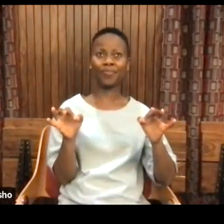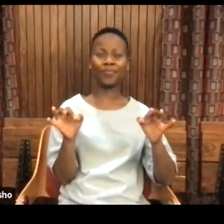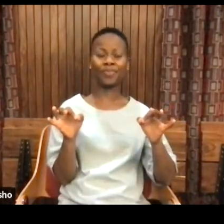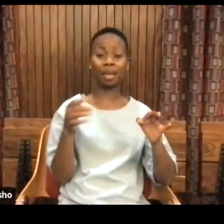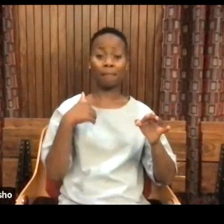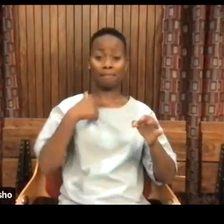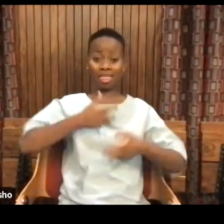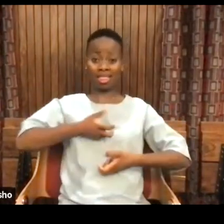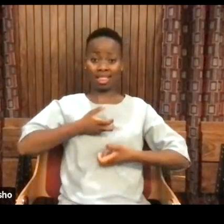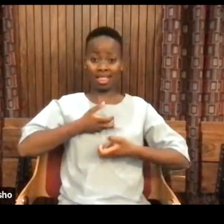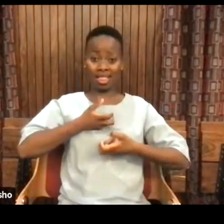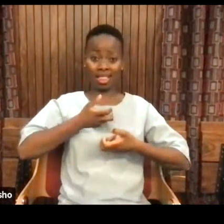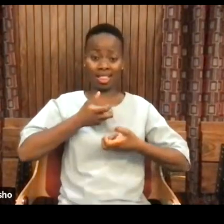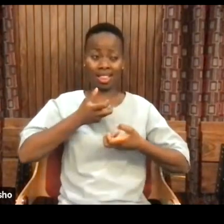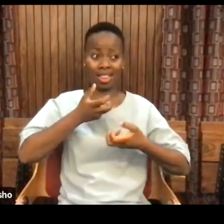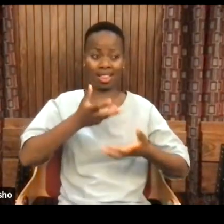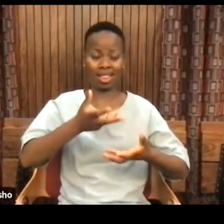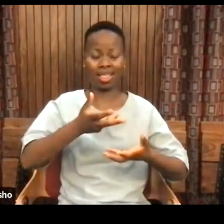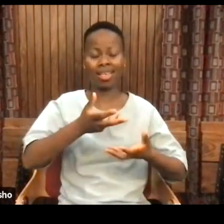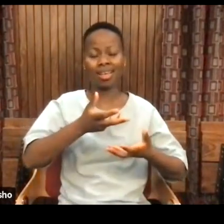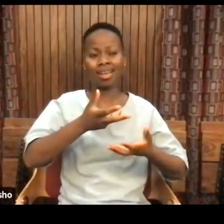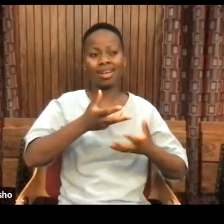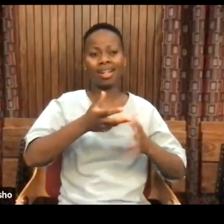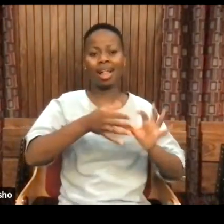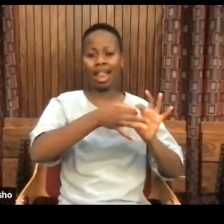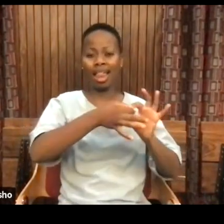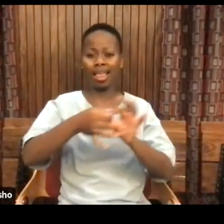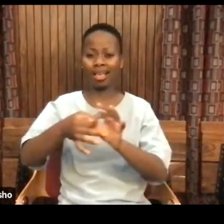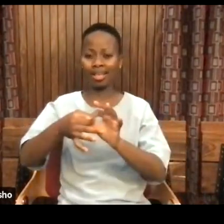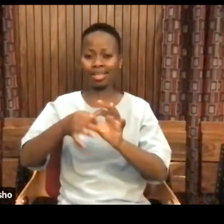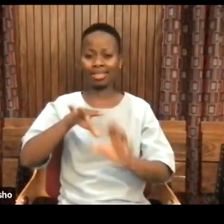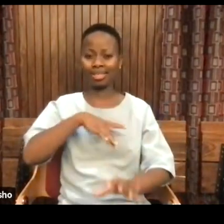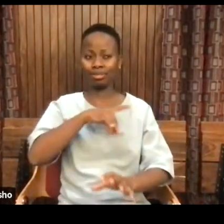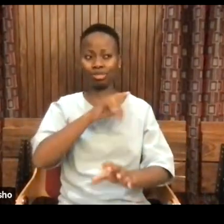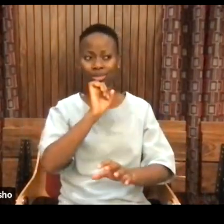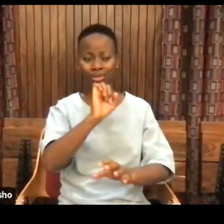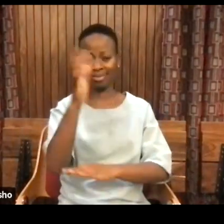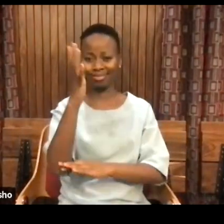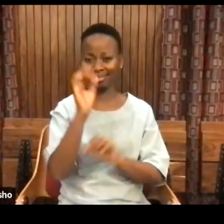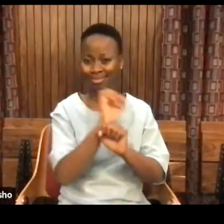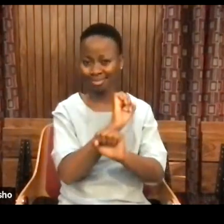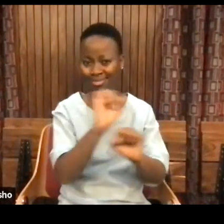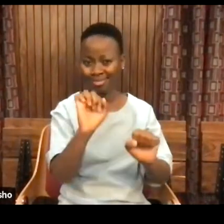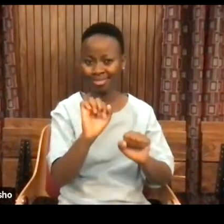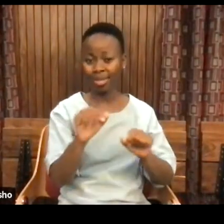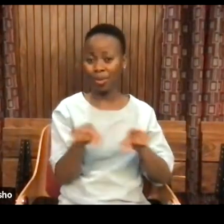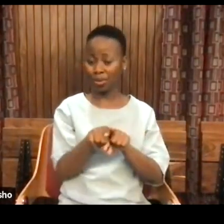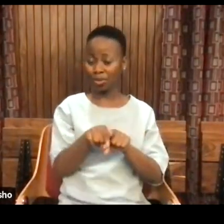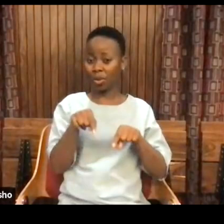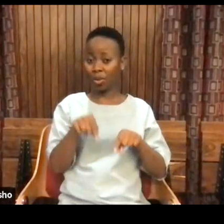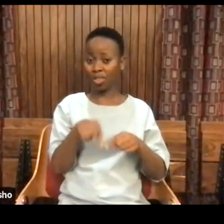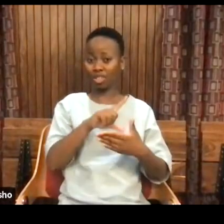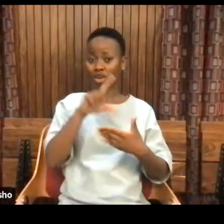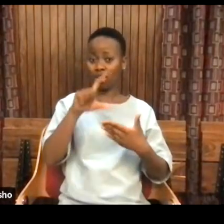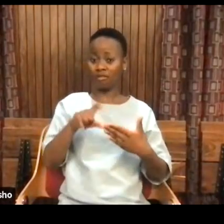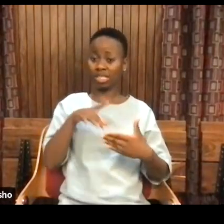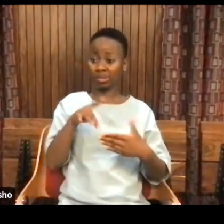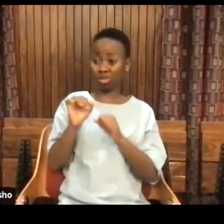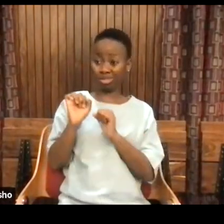of your talk and also in the spirit of this conference